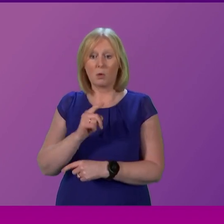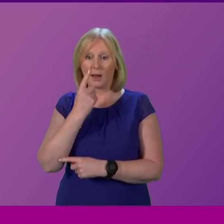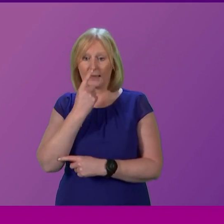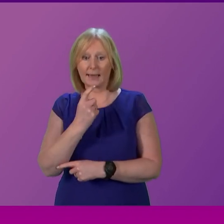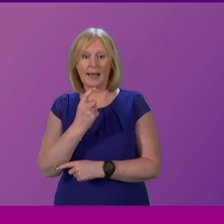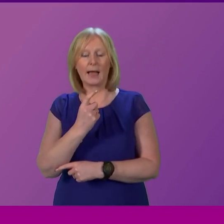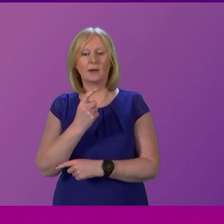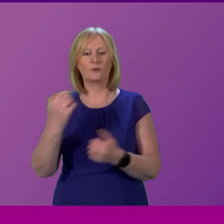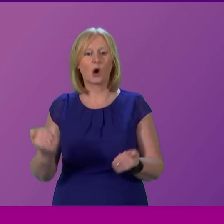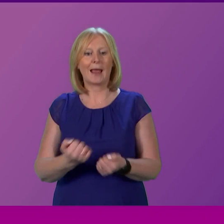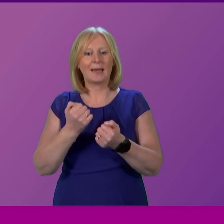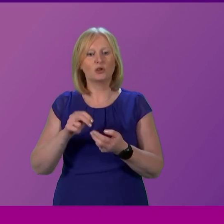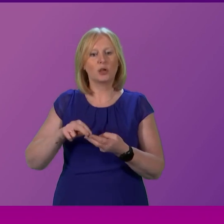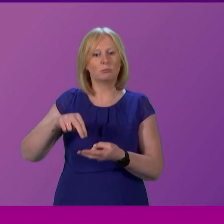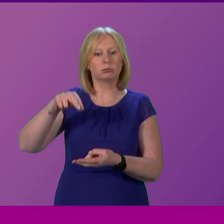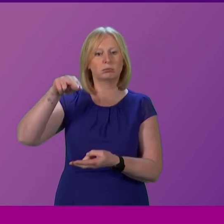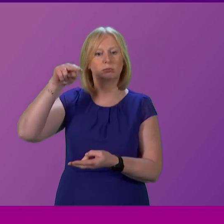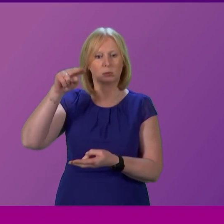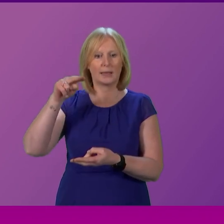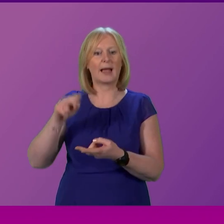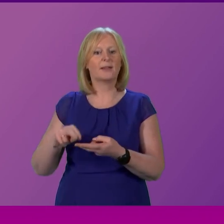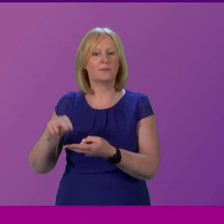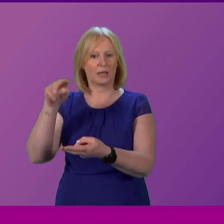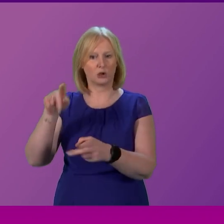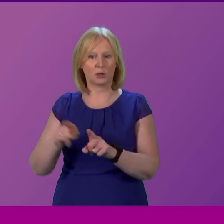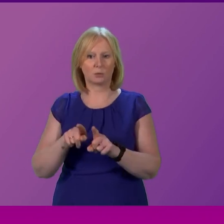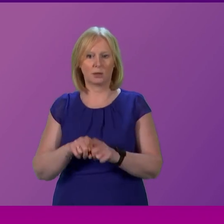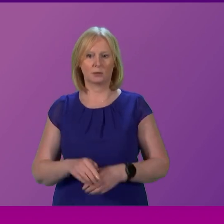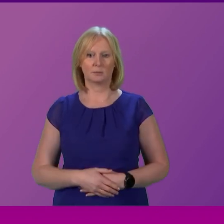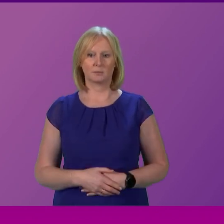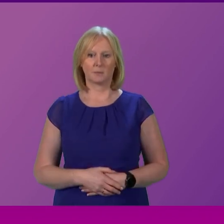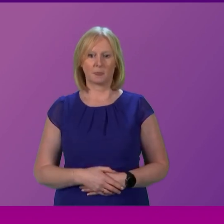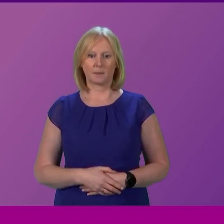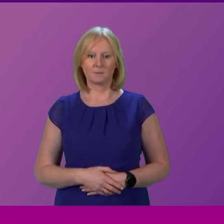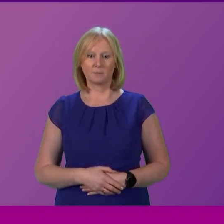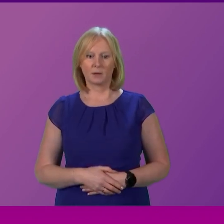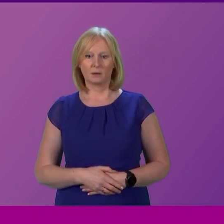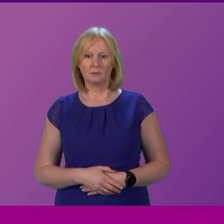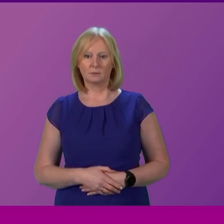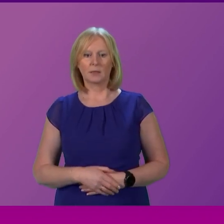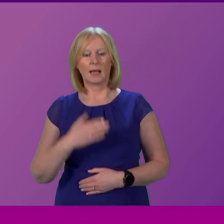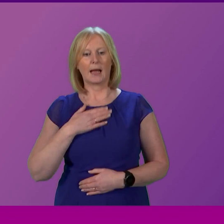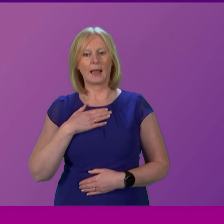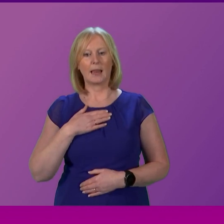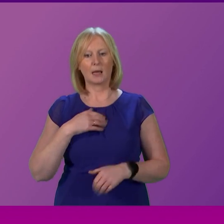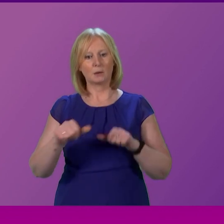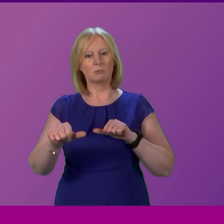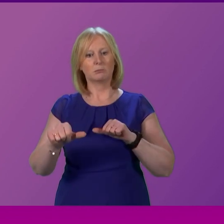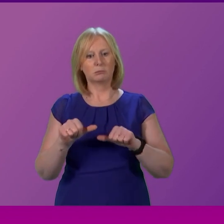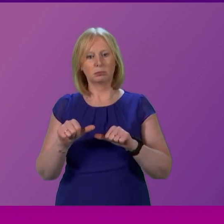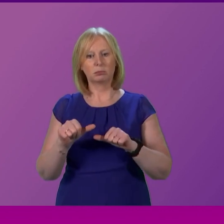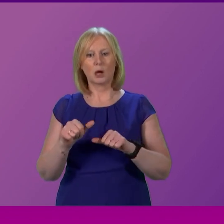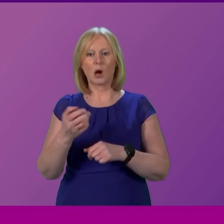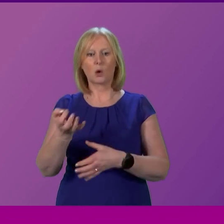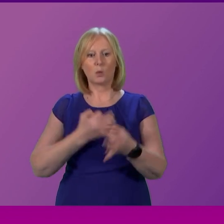against high energy and high inflation costs There is much interest in this item and I would be grateful for concise questions and responses and I